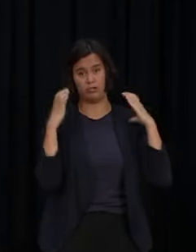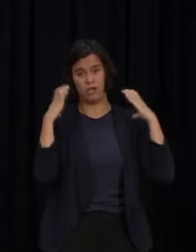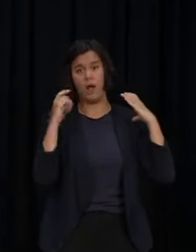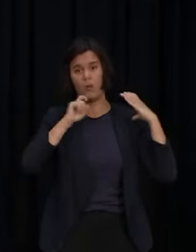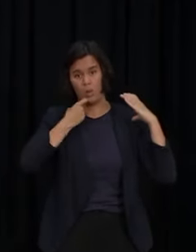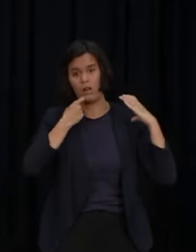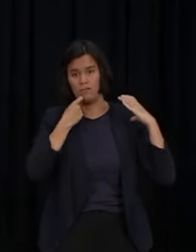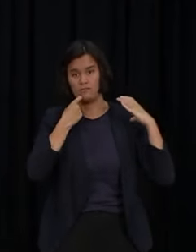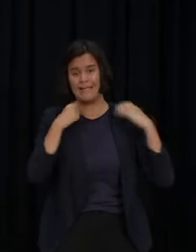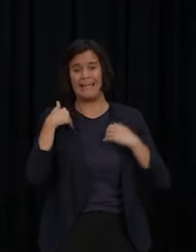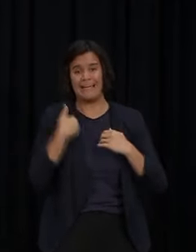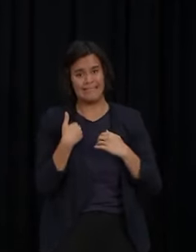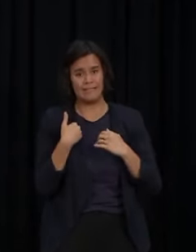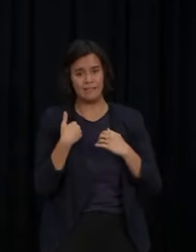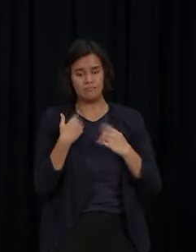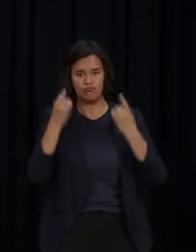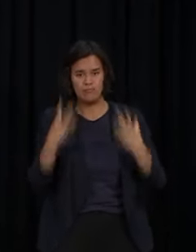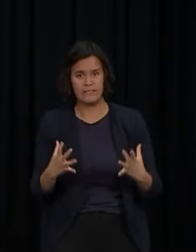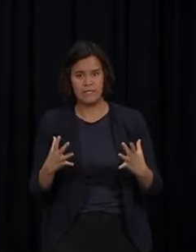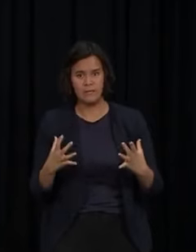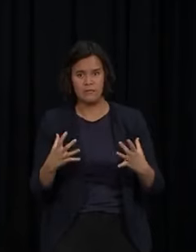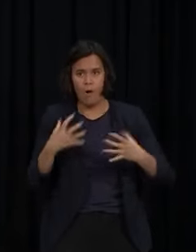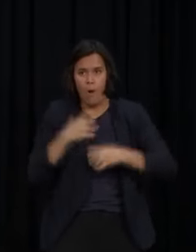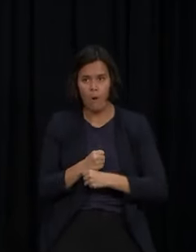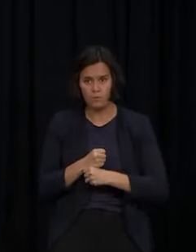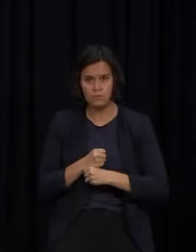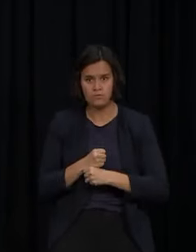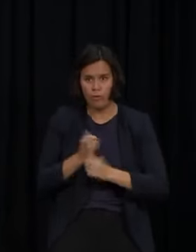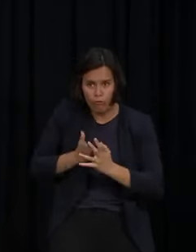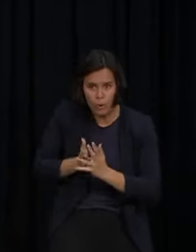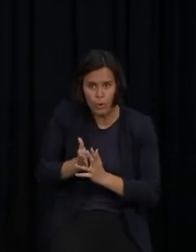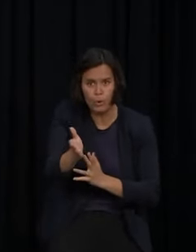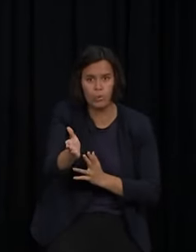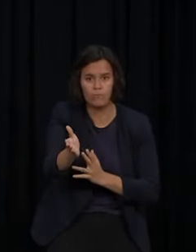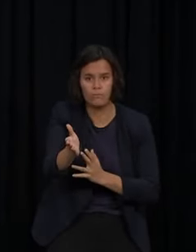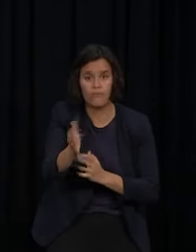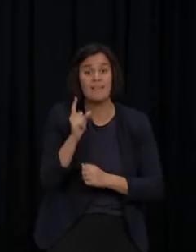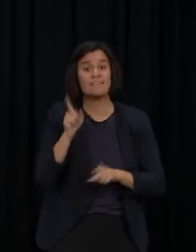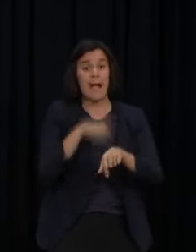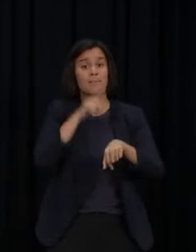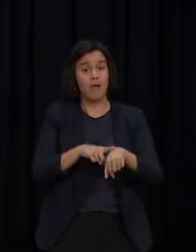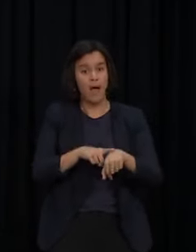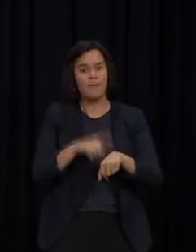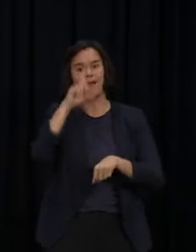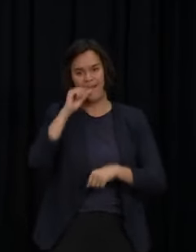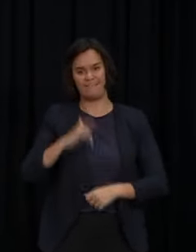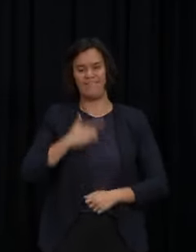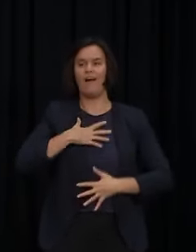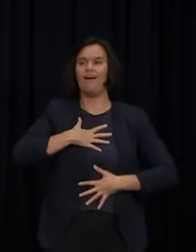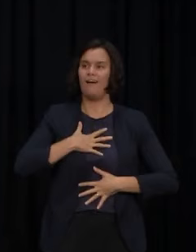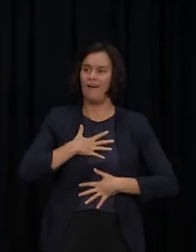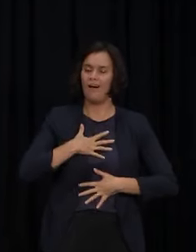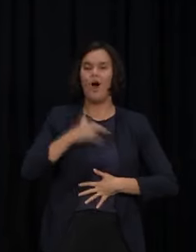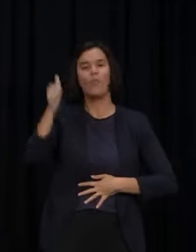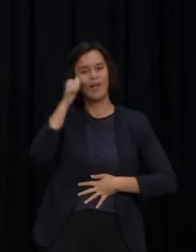through the next six six weeks, but we can do so knowing a future with fewer restrictions is